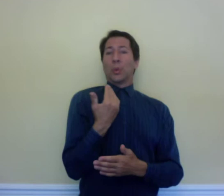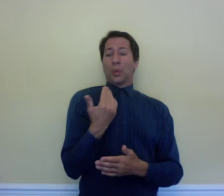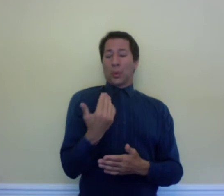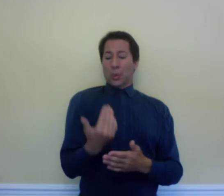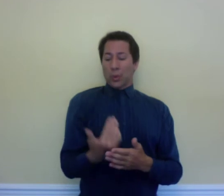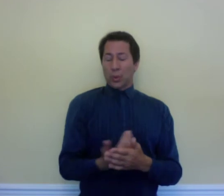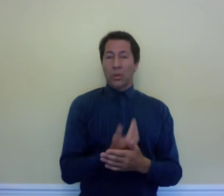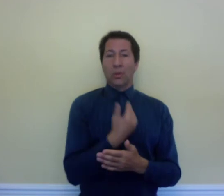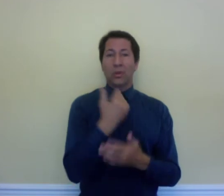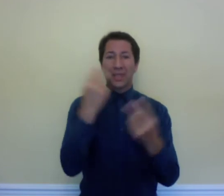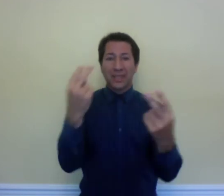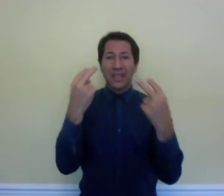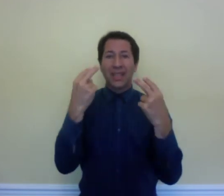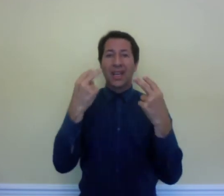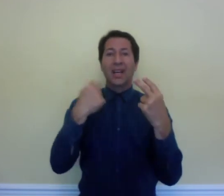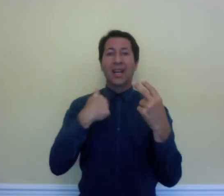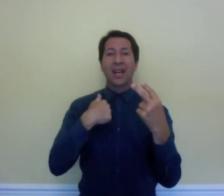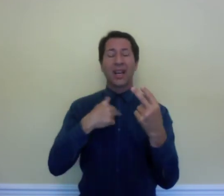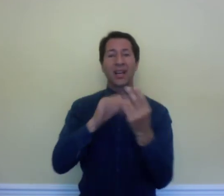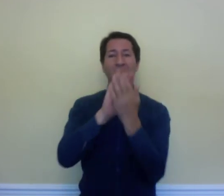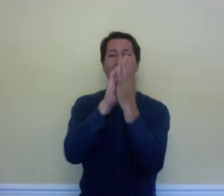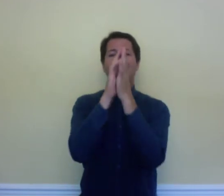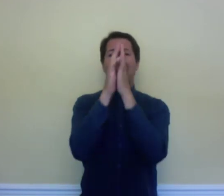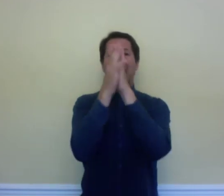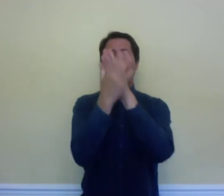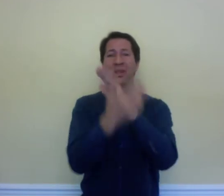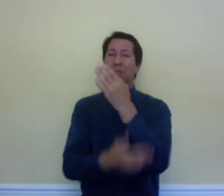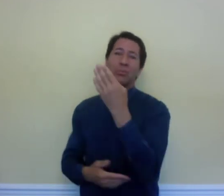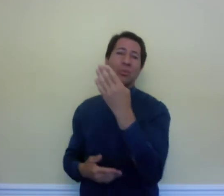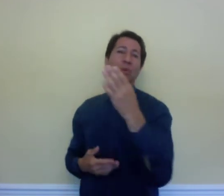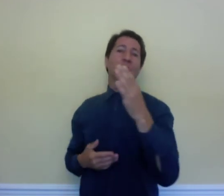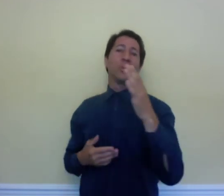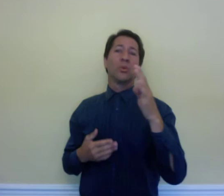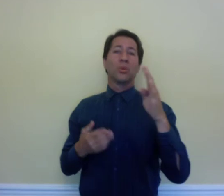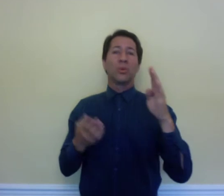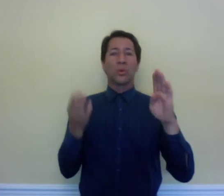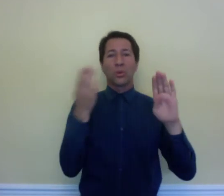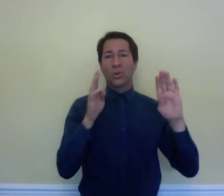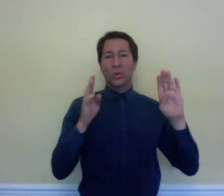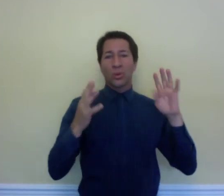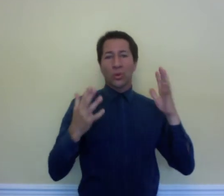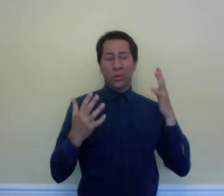Can't you see that I'm waiting to tell you a little bit them?